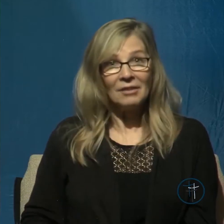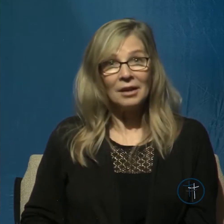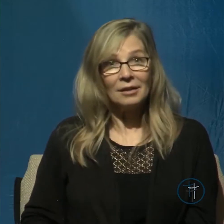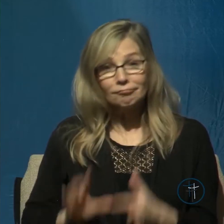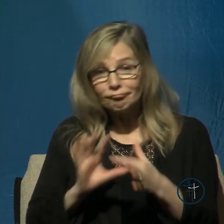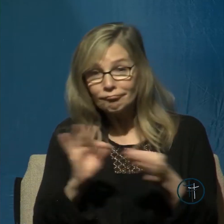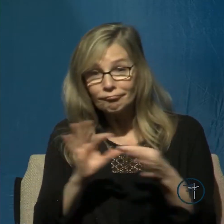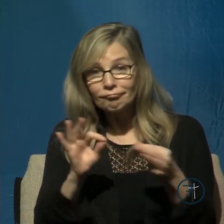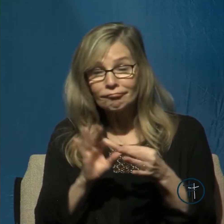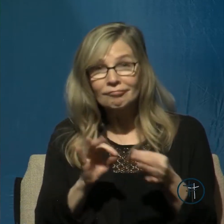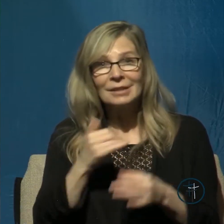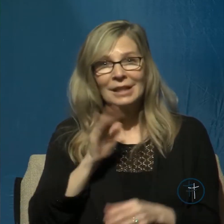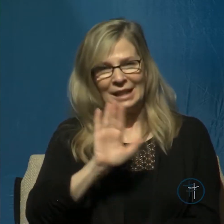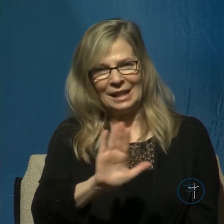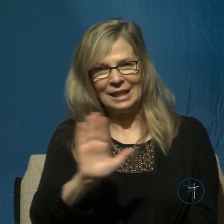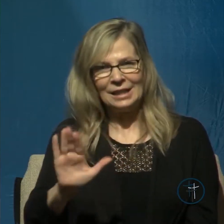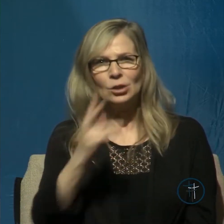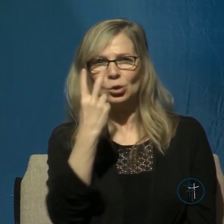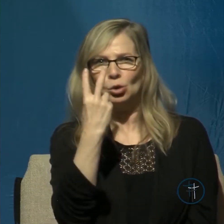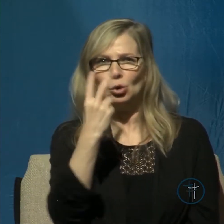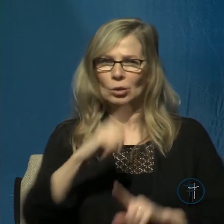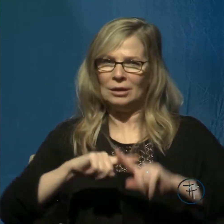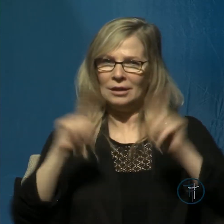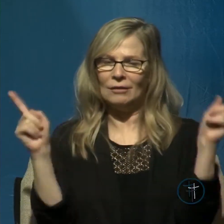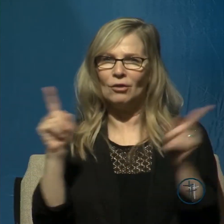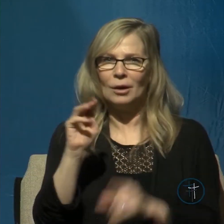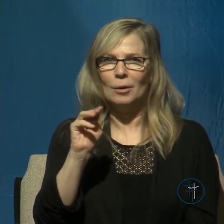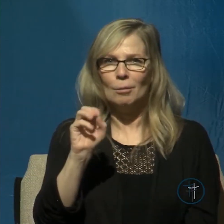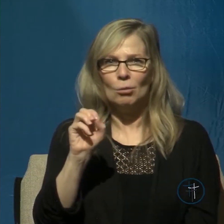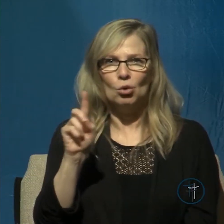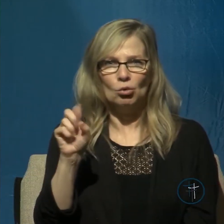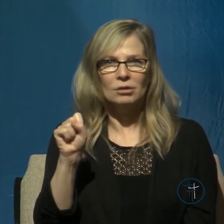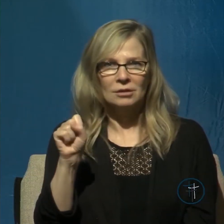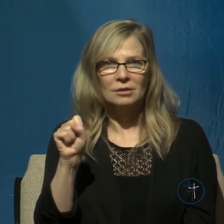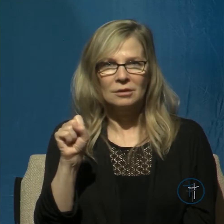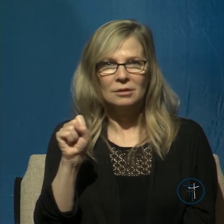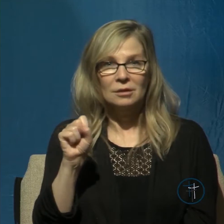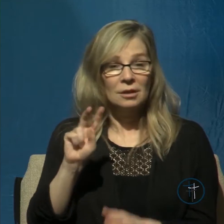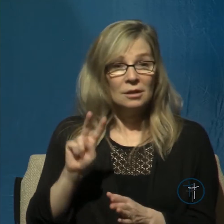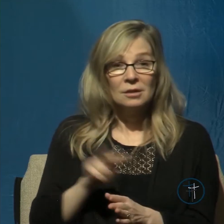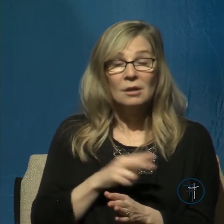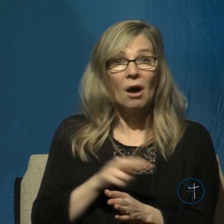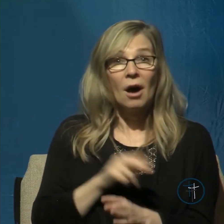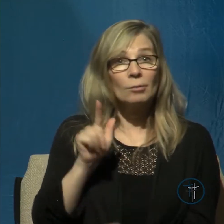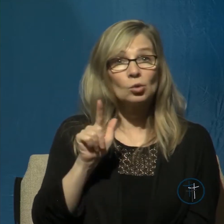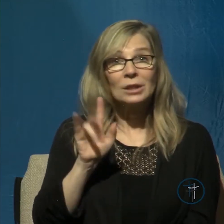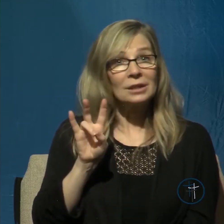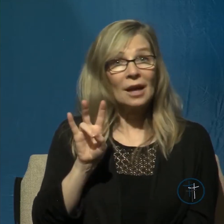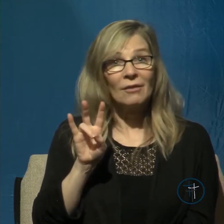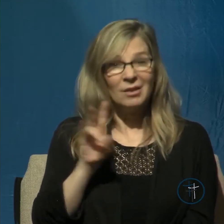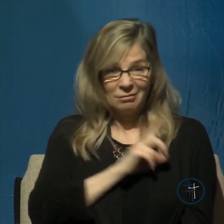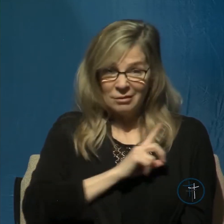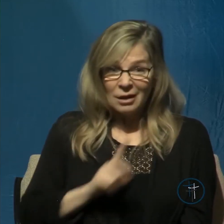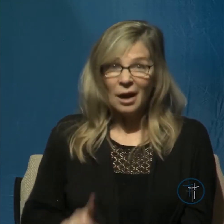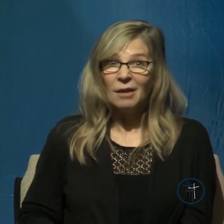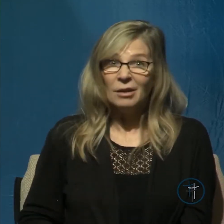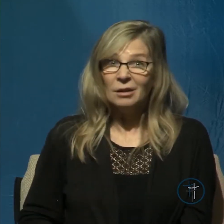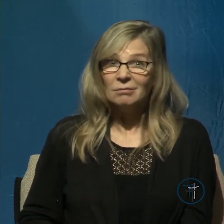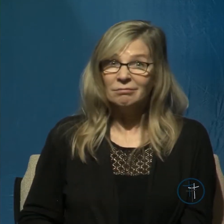See, what we have here in Psalm 27 is David presenting a very realistic picture of what